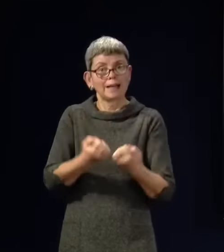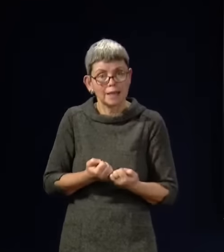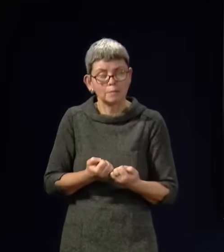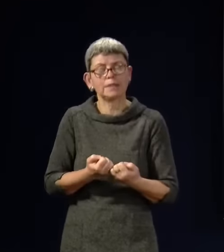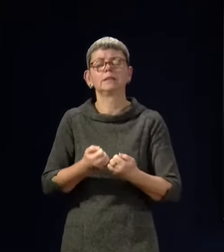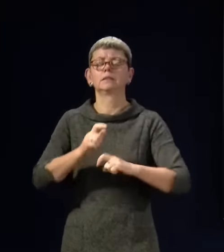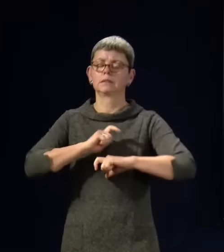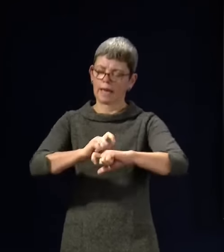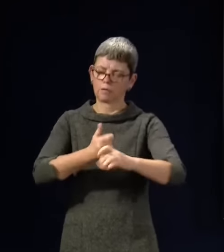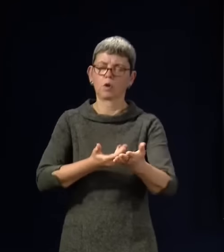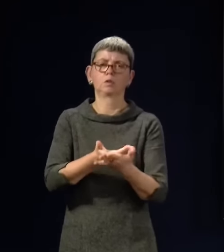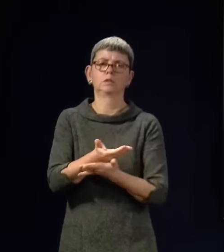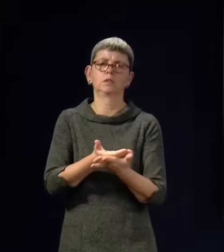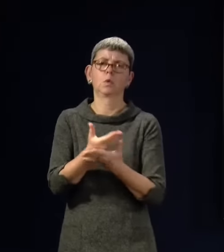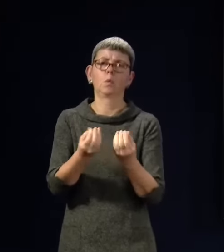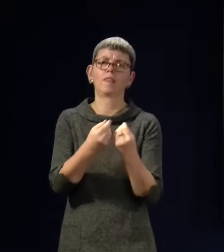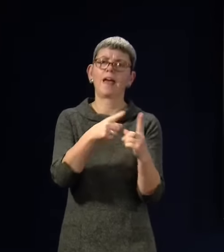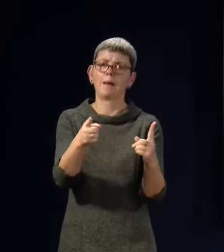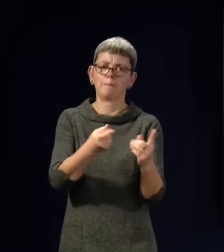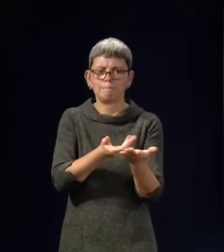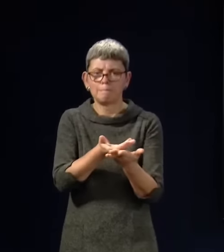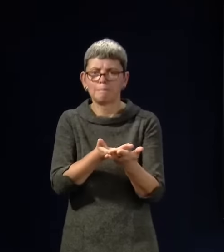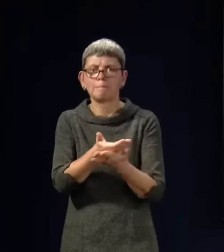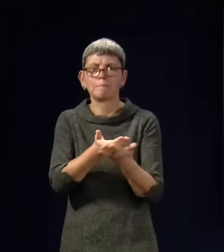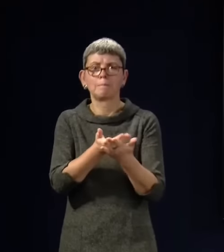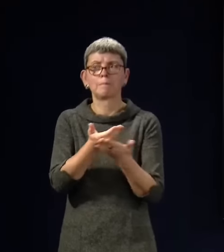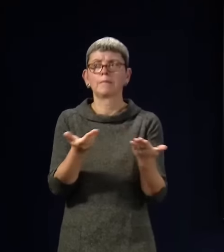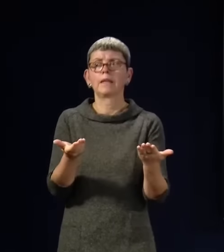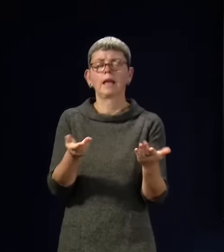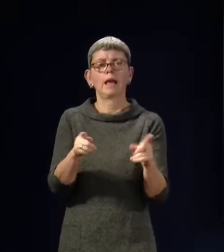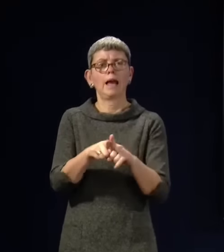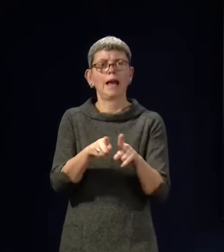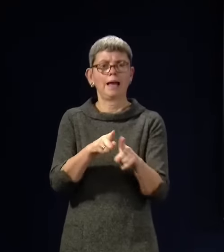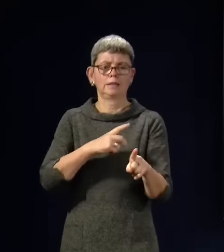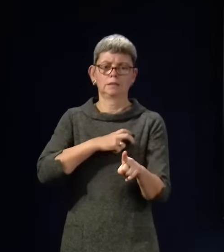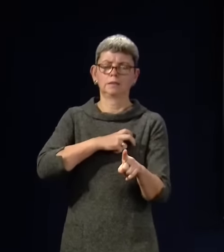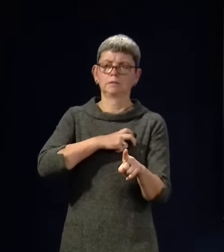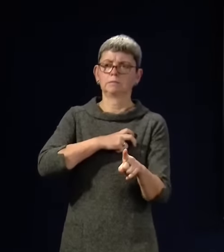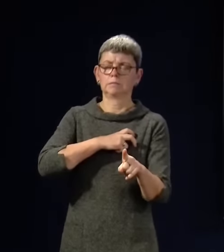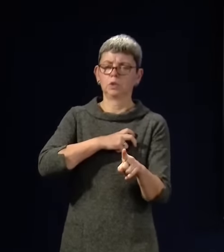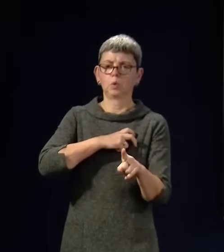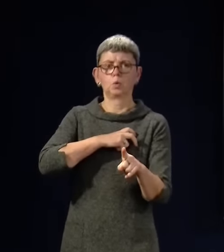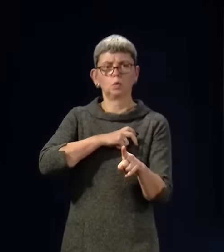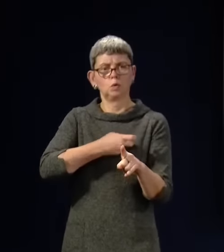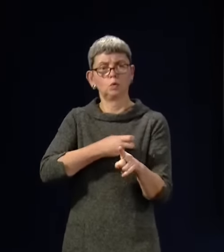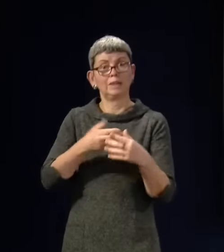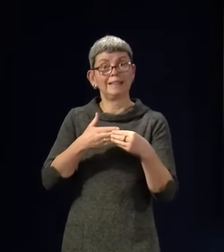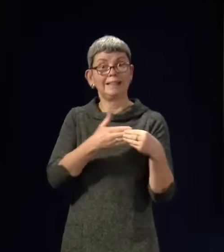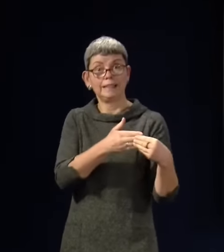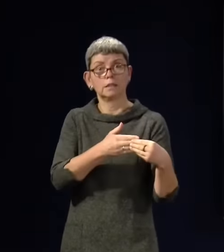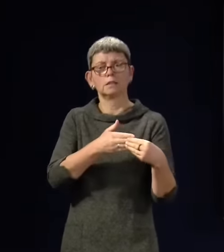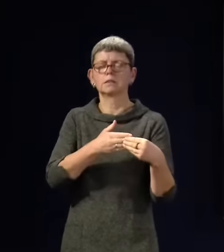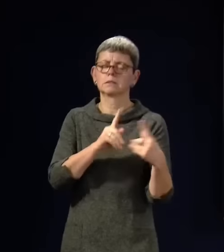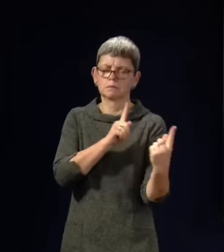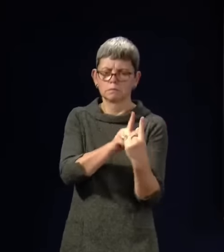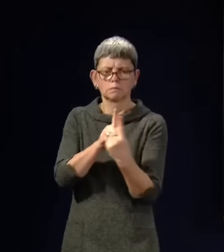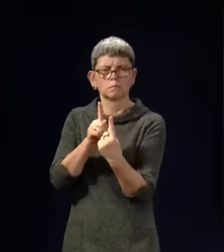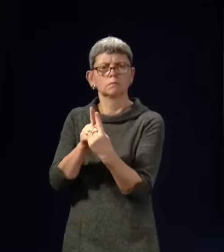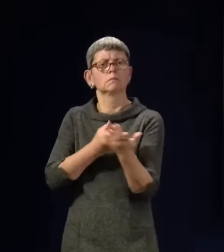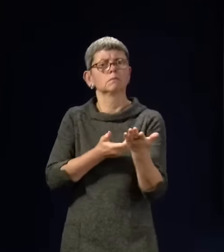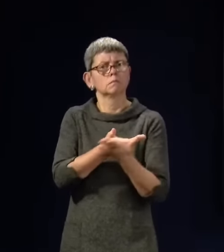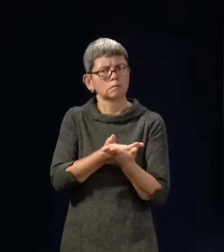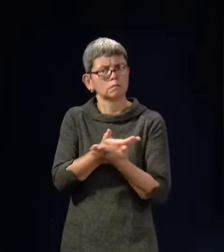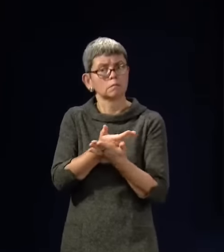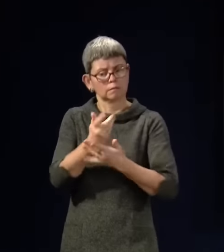spoken to some trade union leaders more than I think I've probably spoken to my mum over the festive period. So those conversations and continued dialogue, that